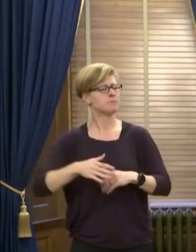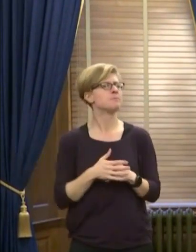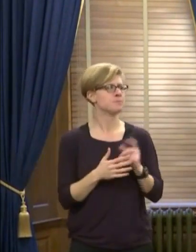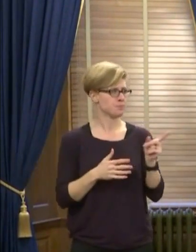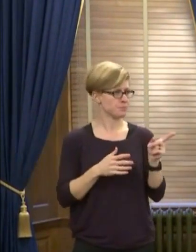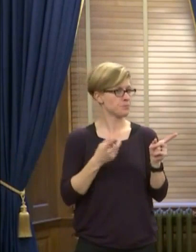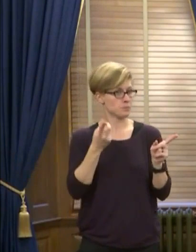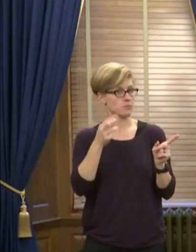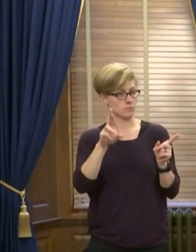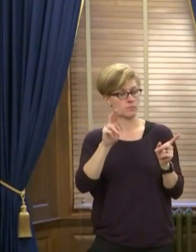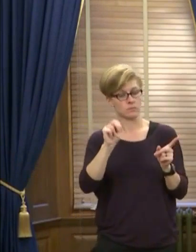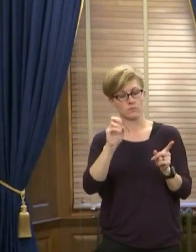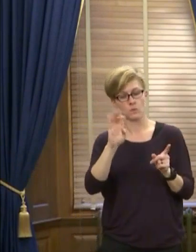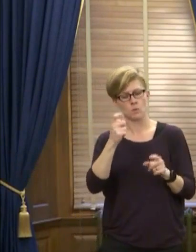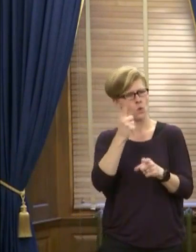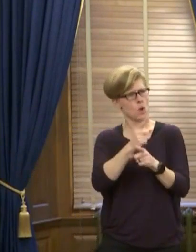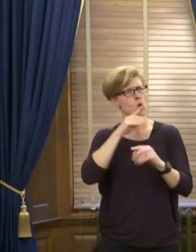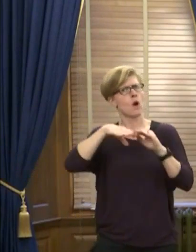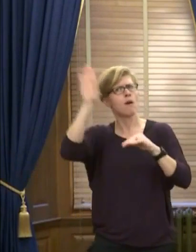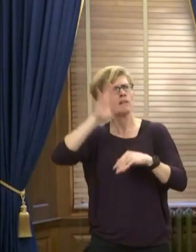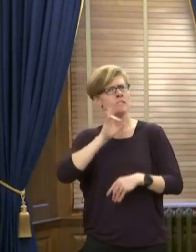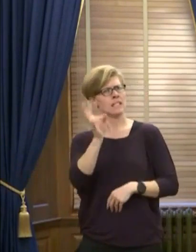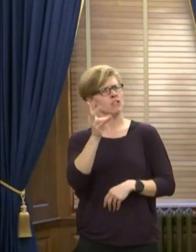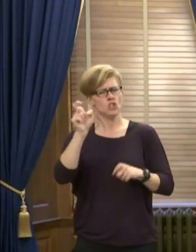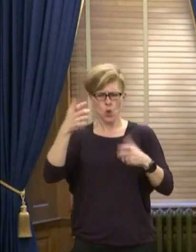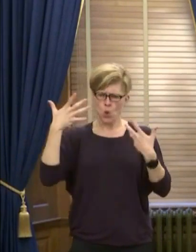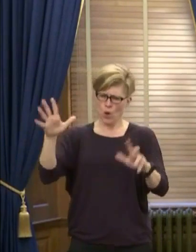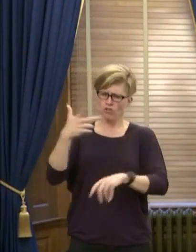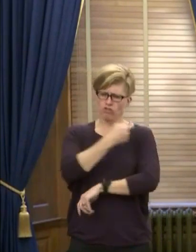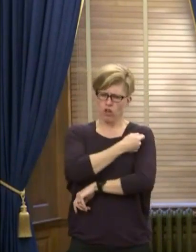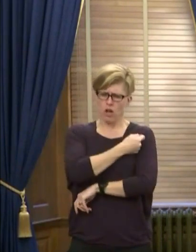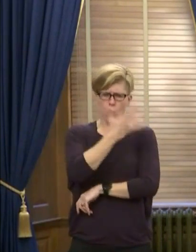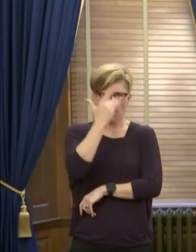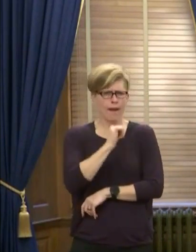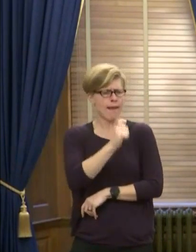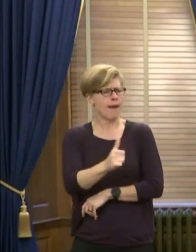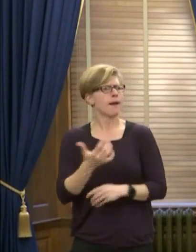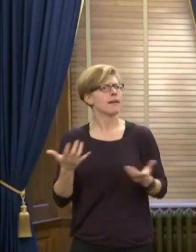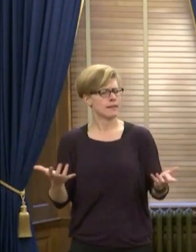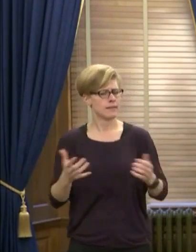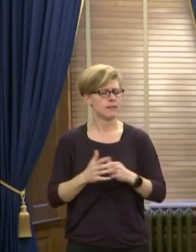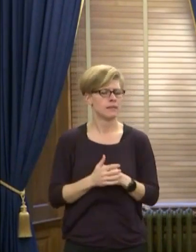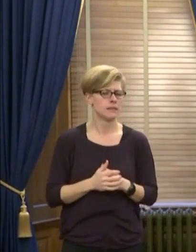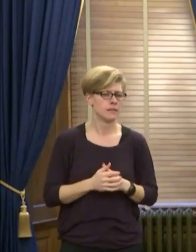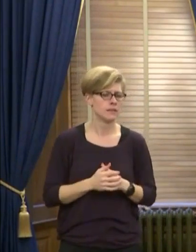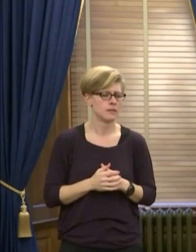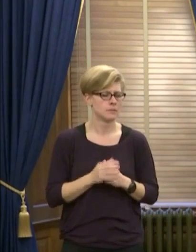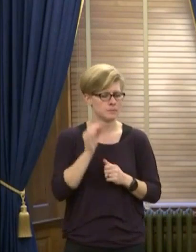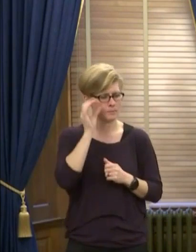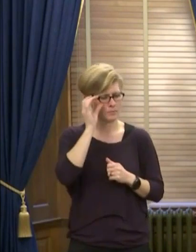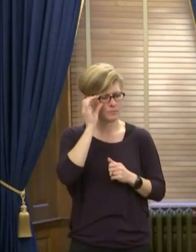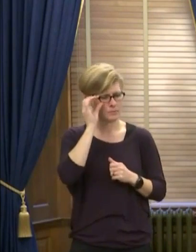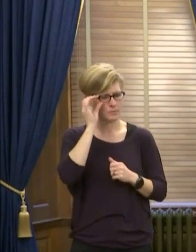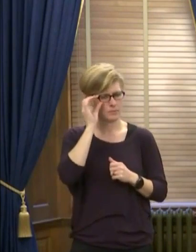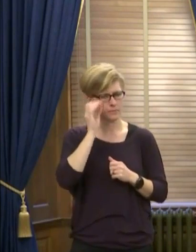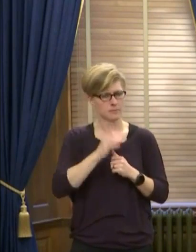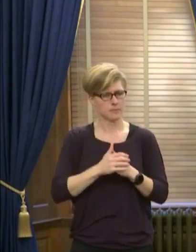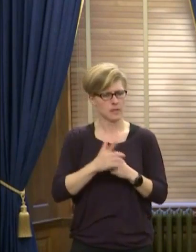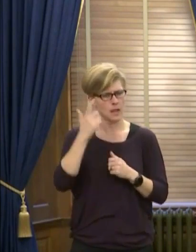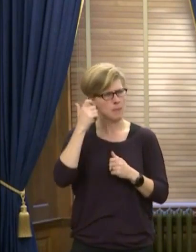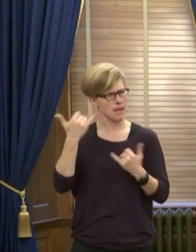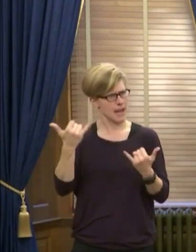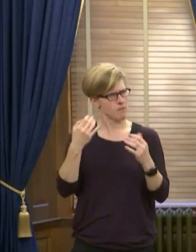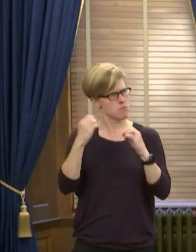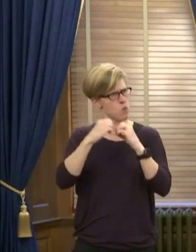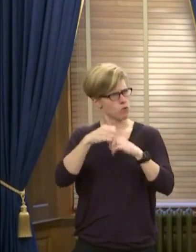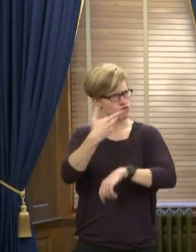all 70 year olds and older fully immunized at this moment in time, given that there's more vaccine